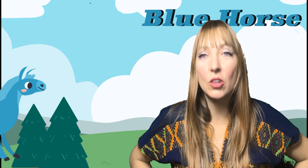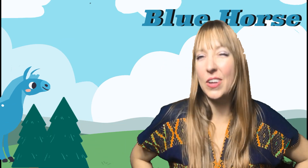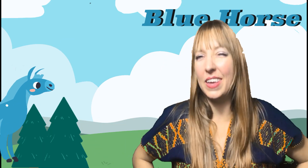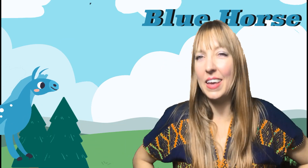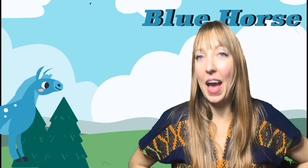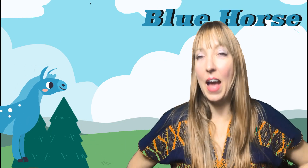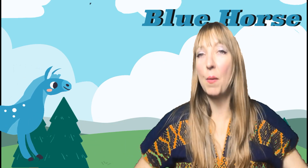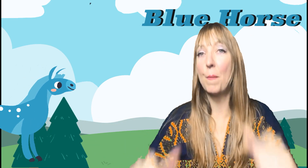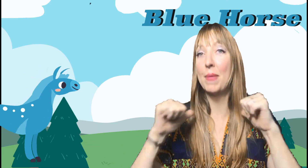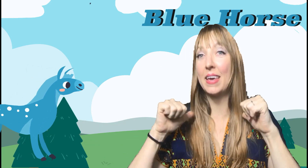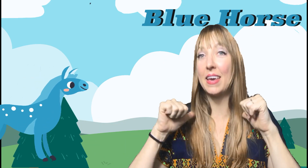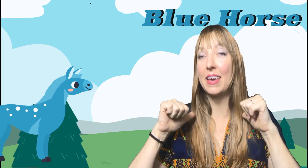looking at me